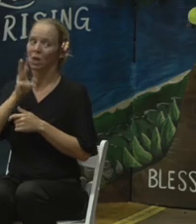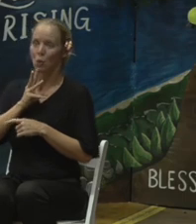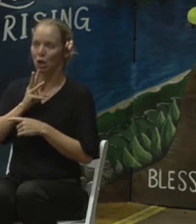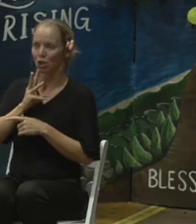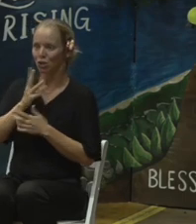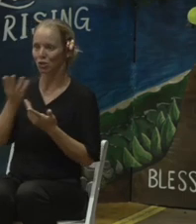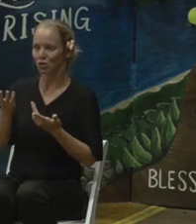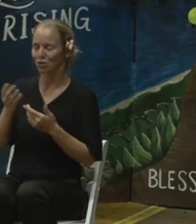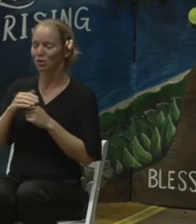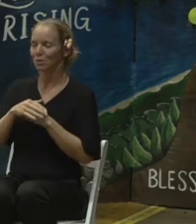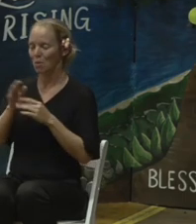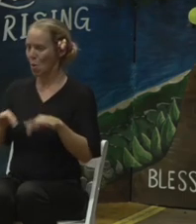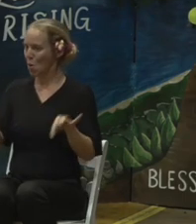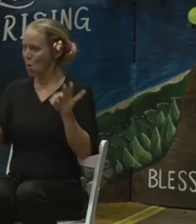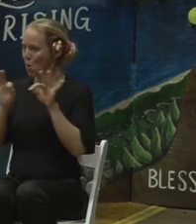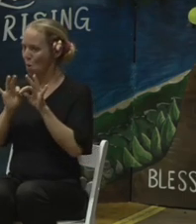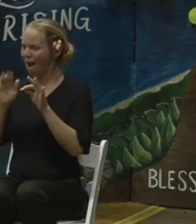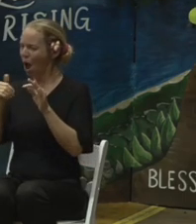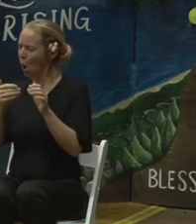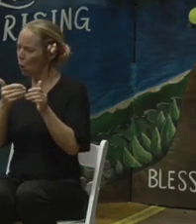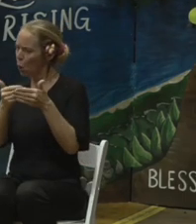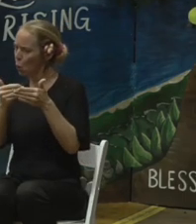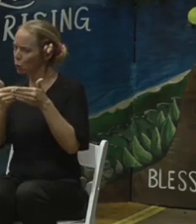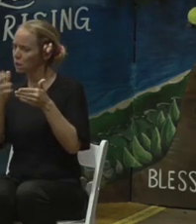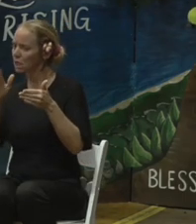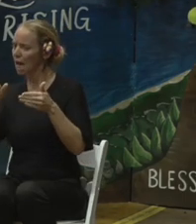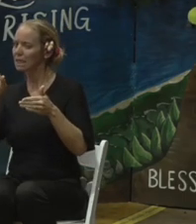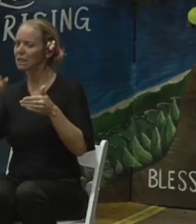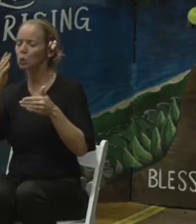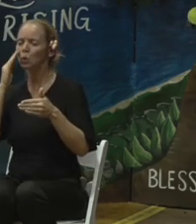Fifth criteria, surface water management.